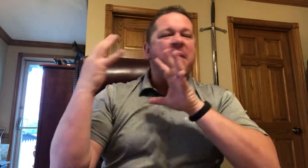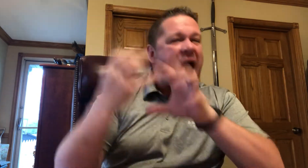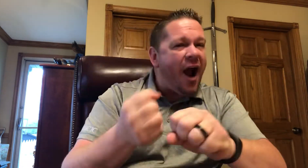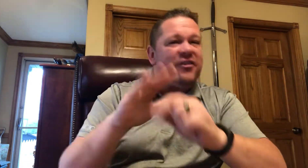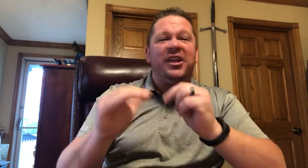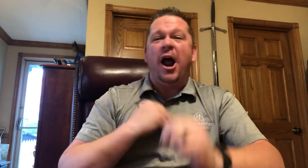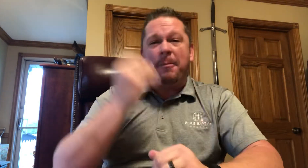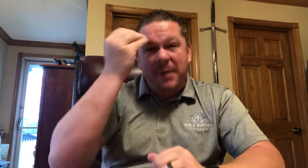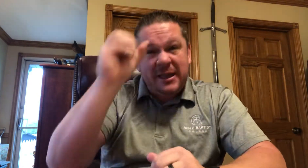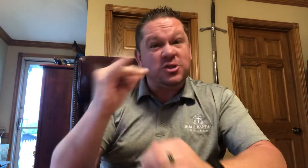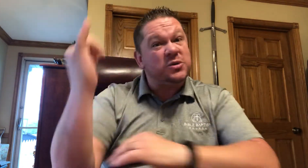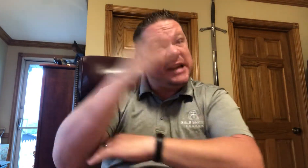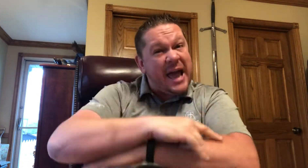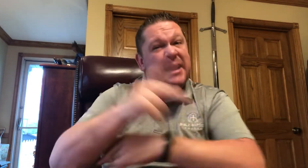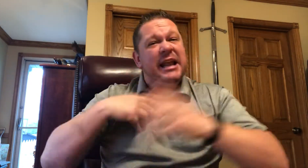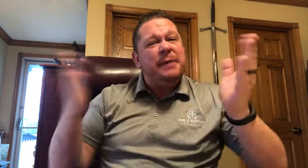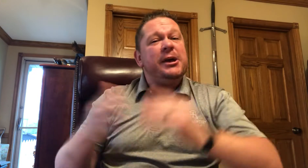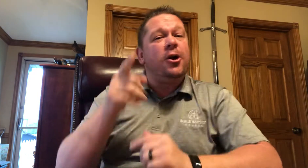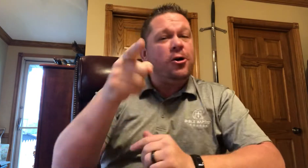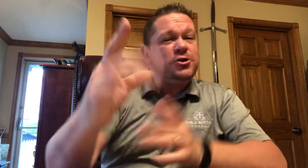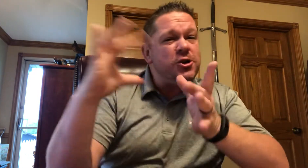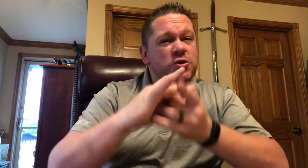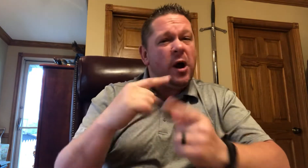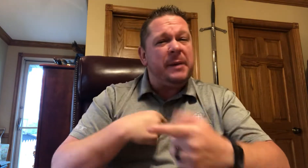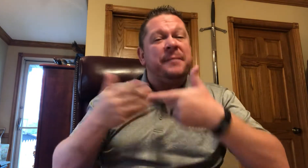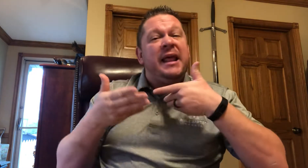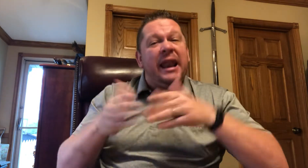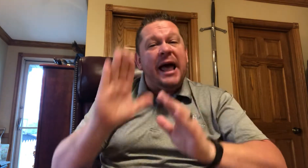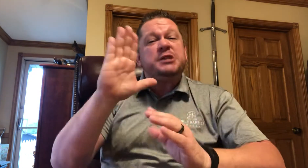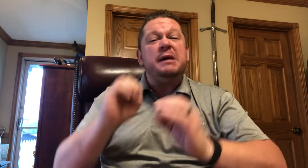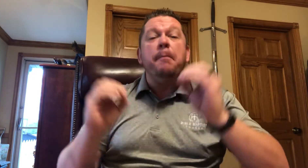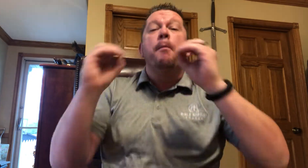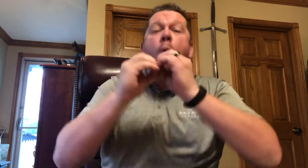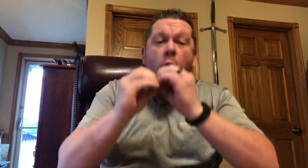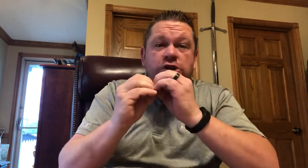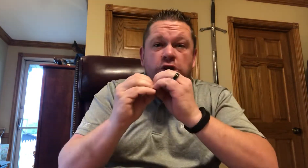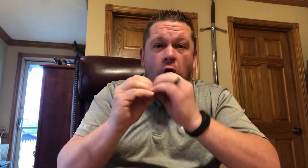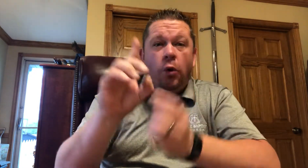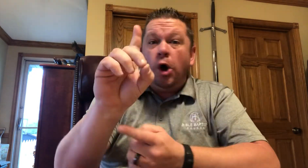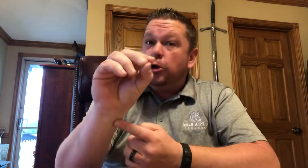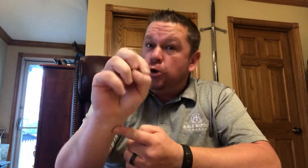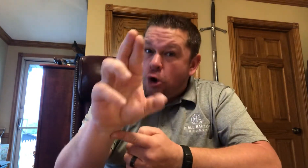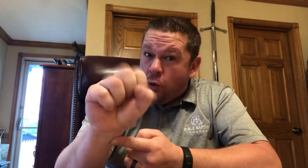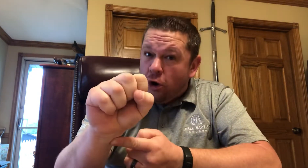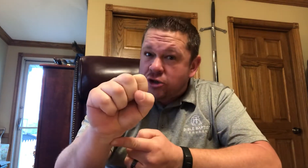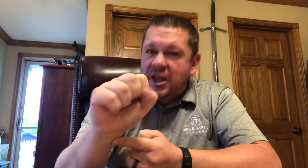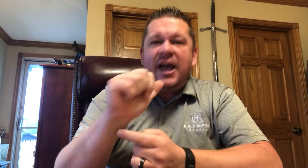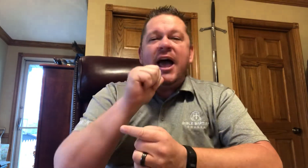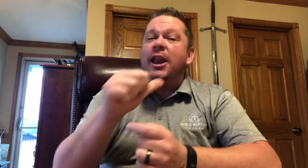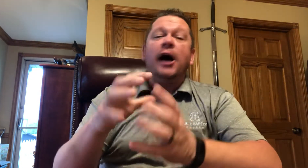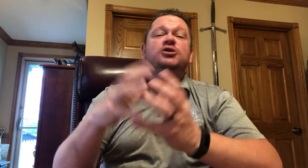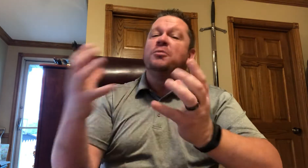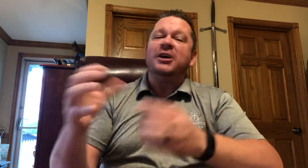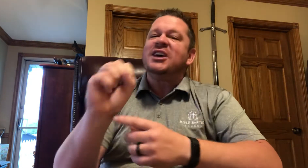powerful than our opinion. So today, let me encourage you to join me. Let's be more so doers and not so much